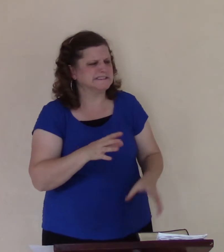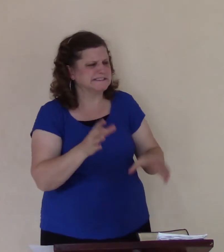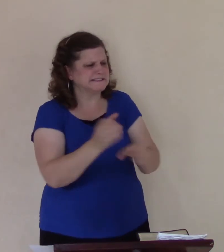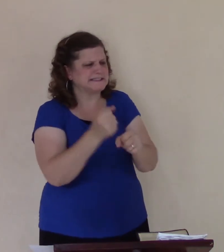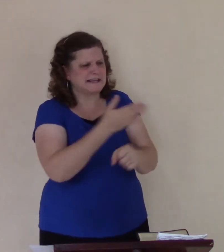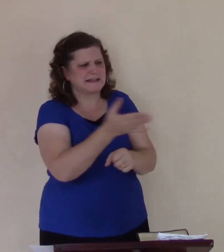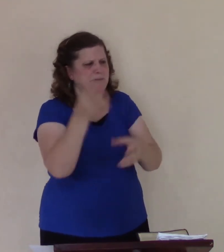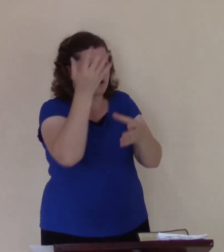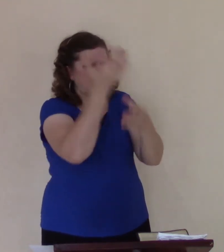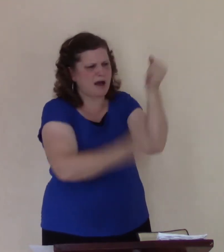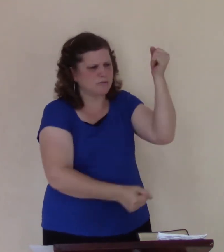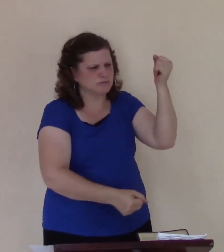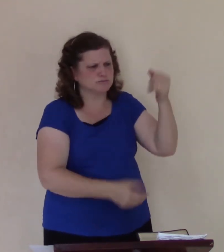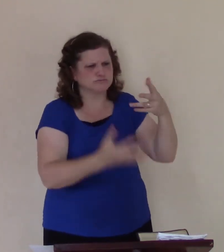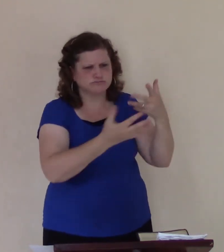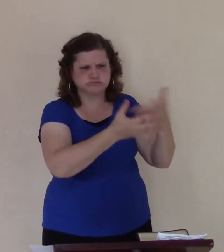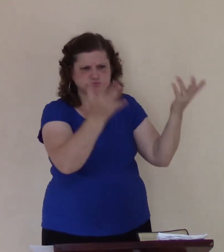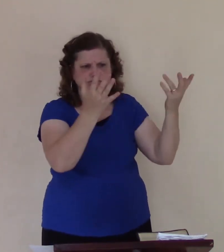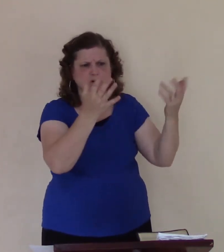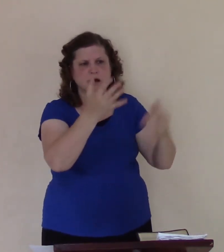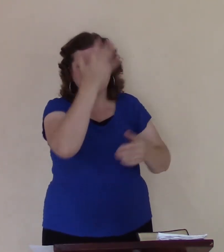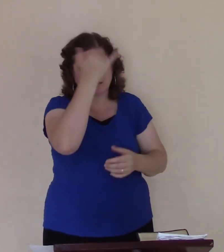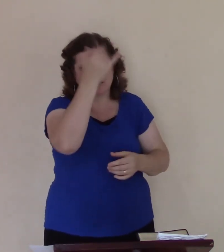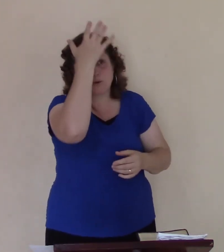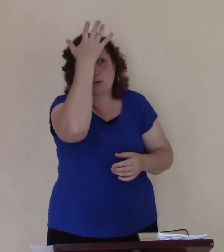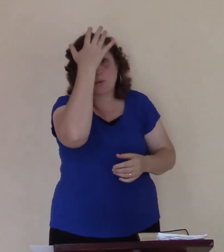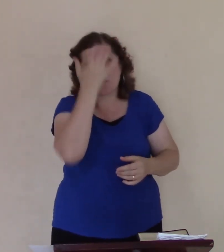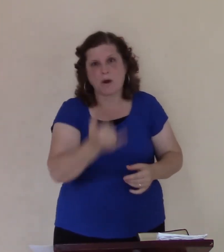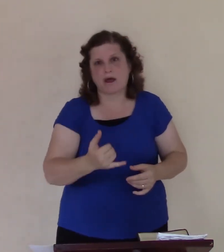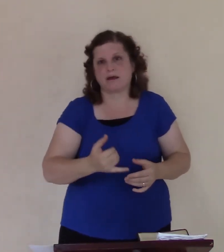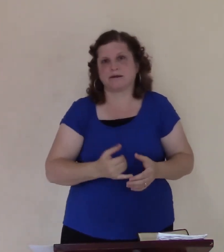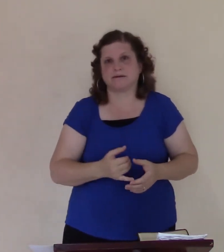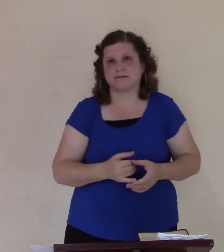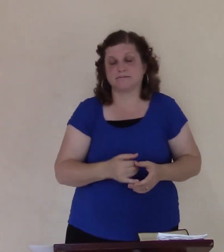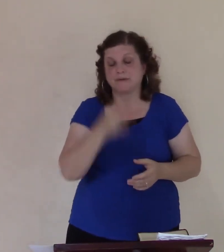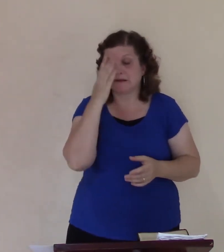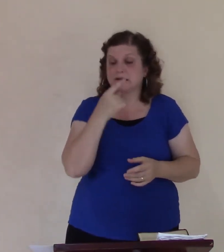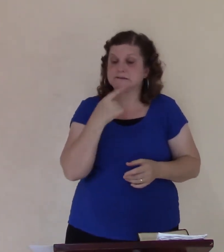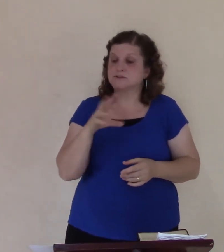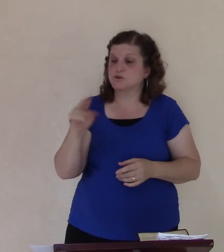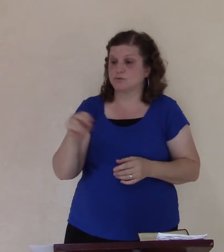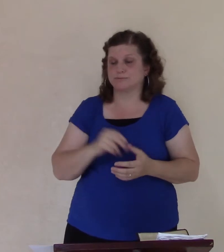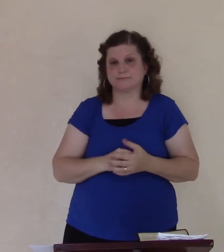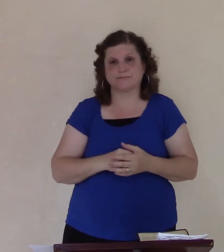God lied. And God said, what? I love them.